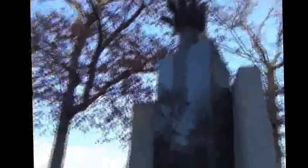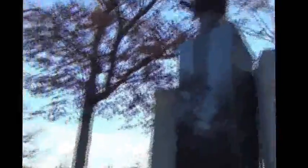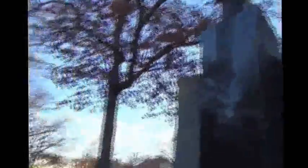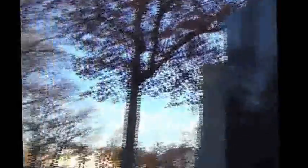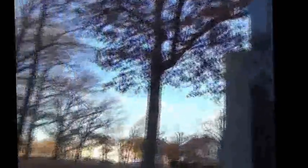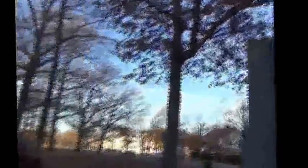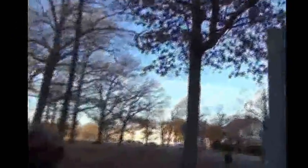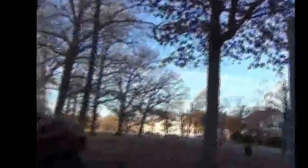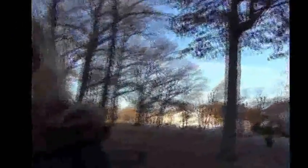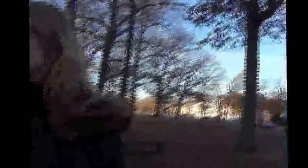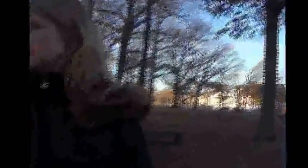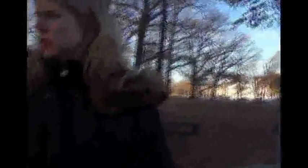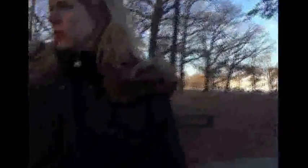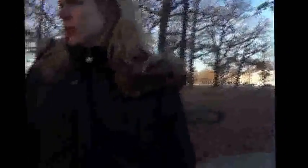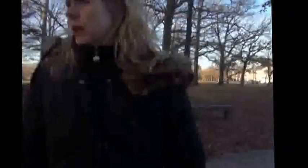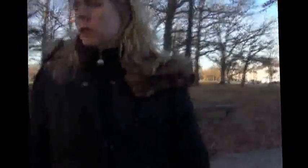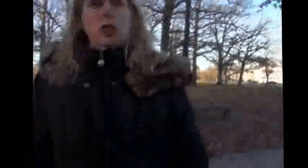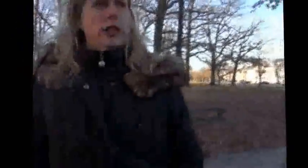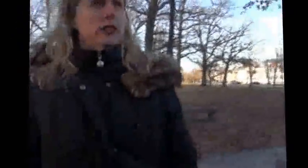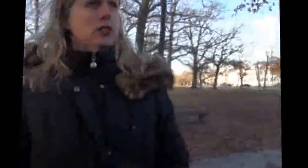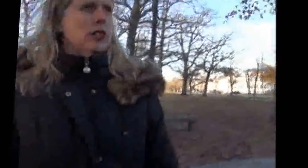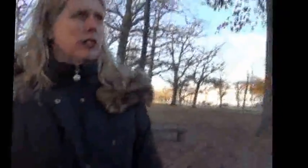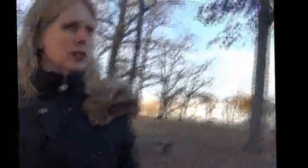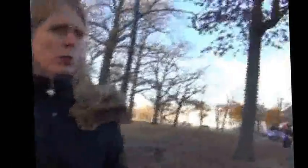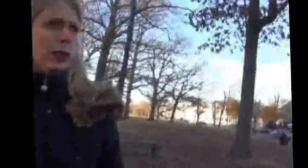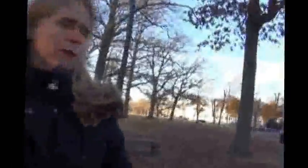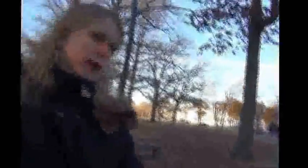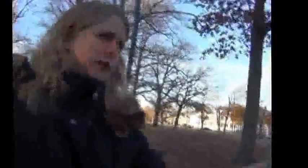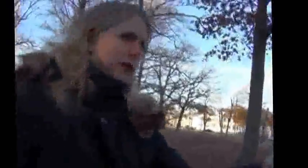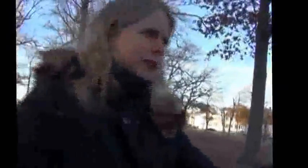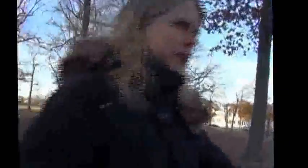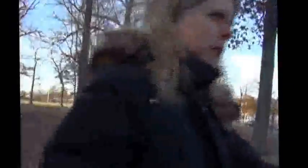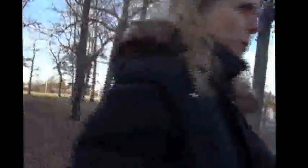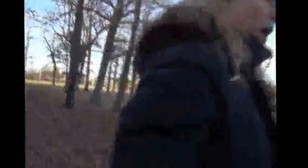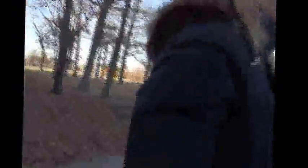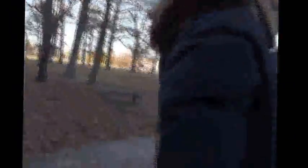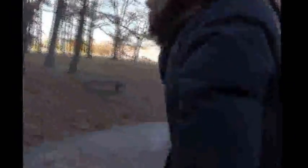But I would say that's the only thing I would change at this point. But anyway, let's switch back forward.